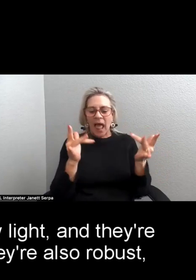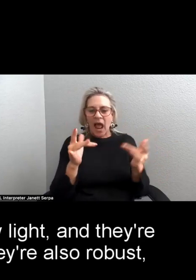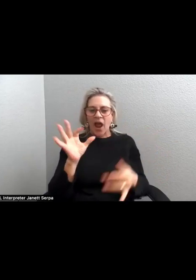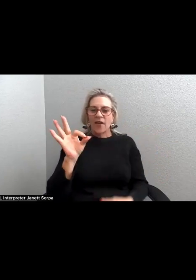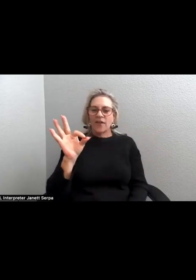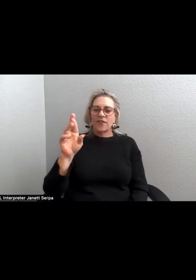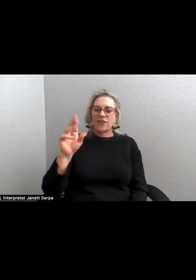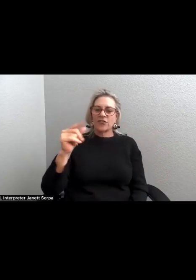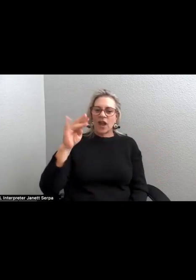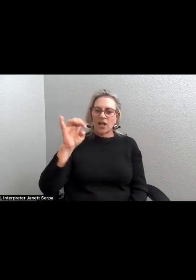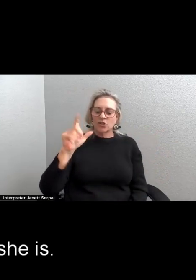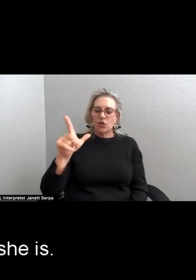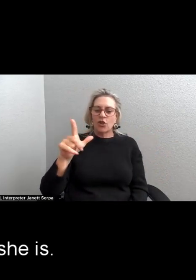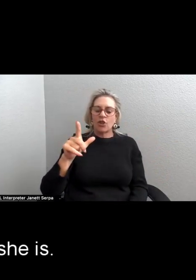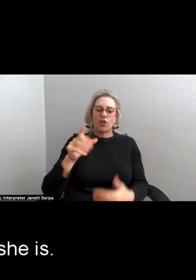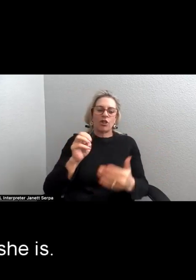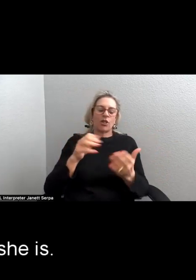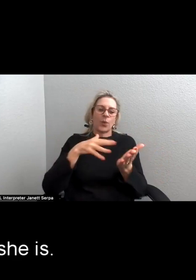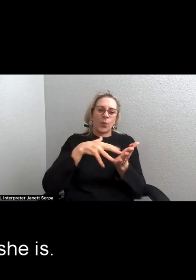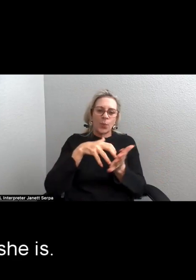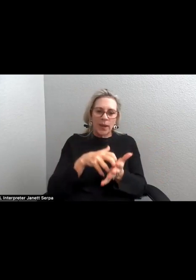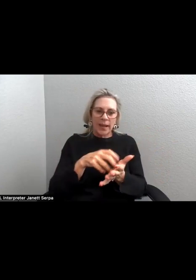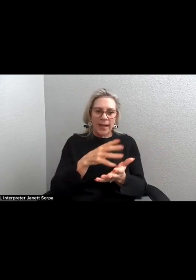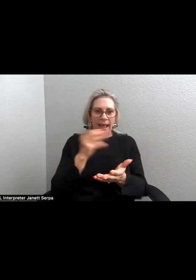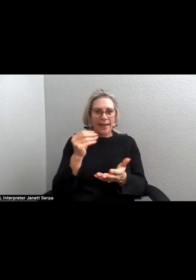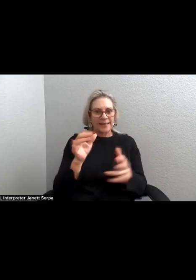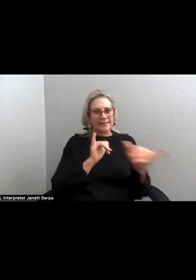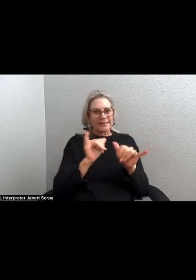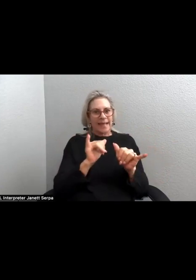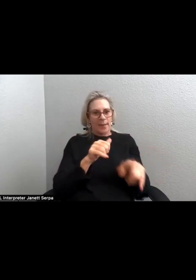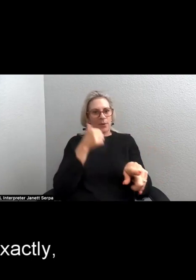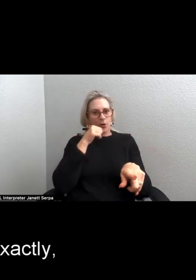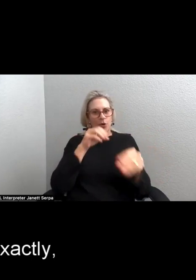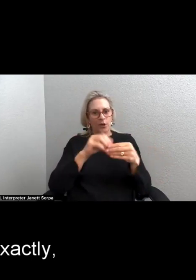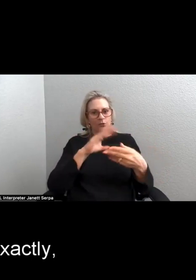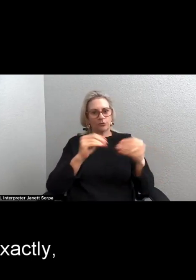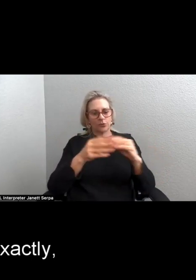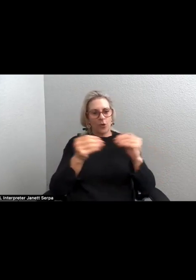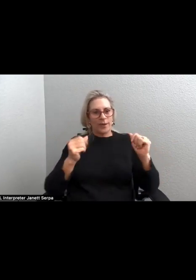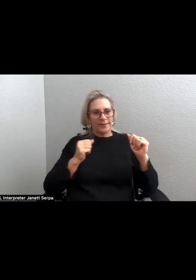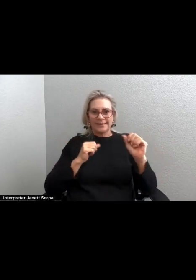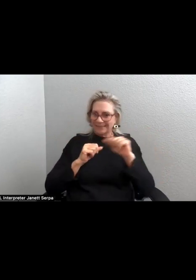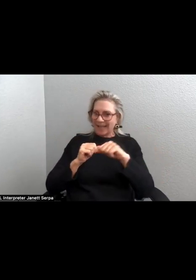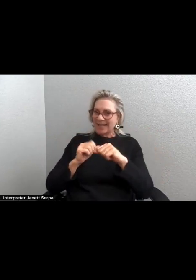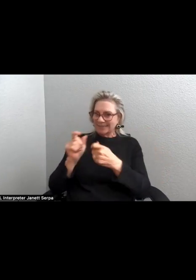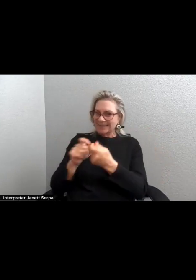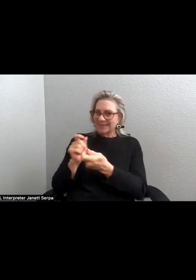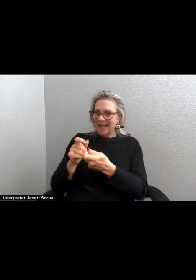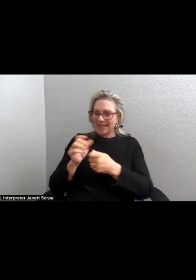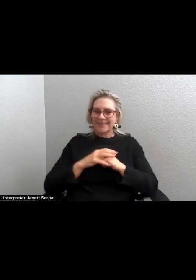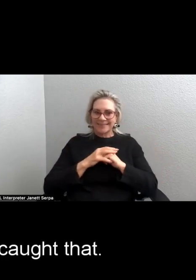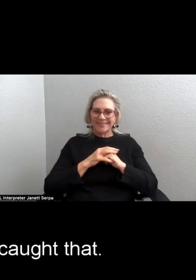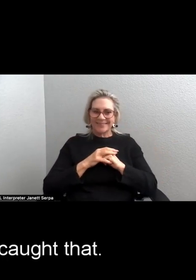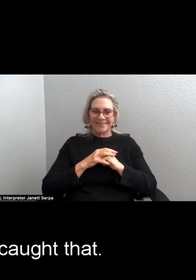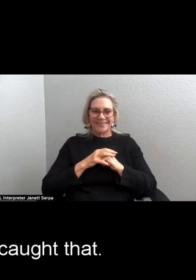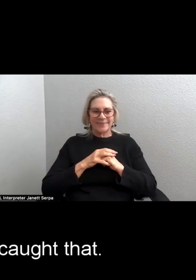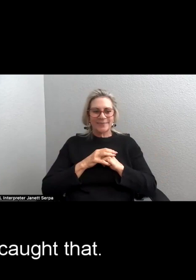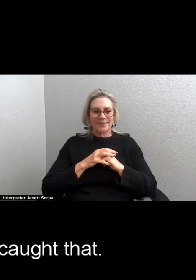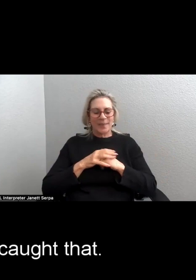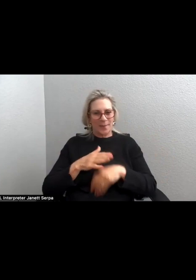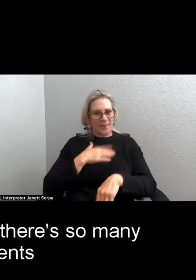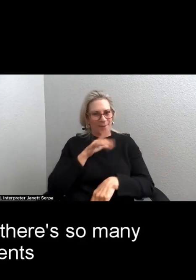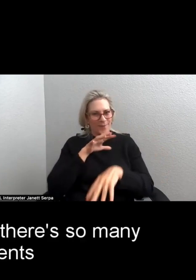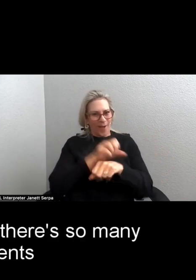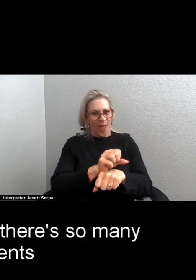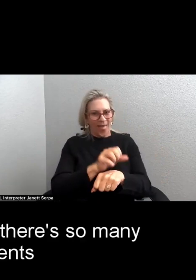robust, just as she is in this. Yeah, exactly. Exactly. I'm glad you